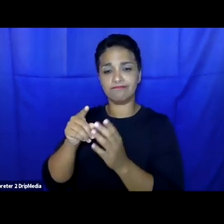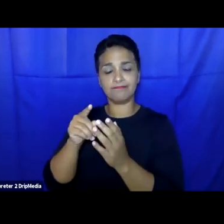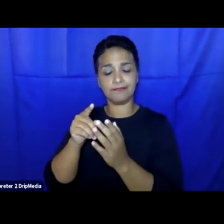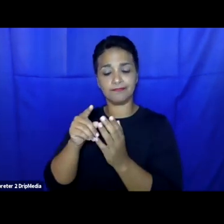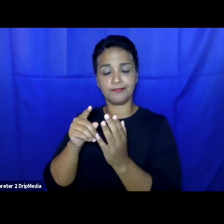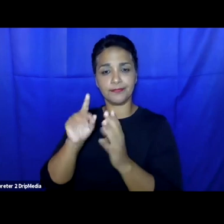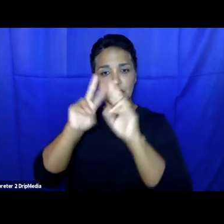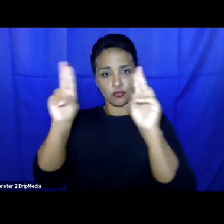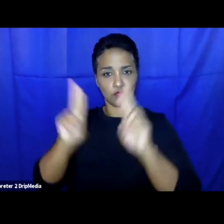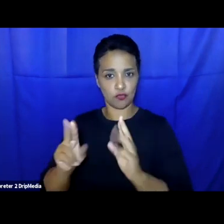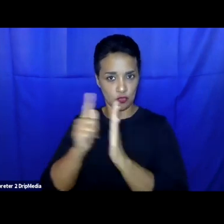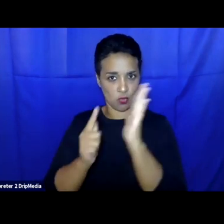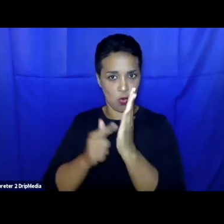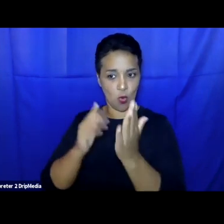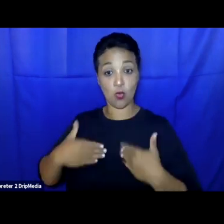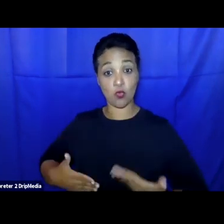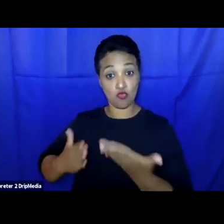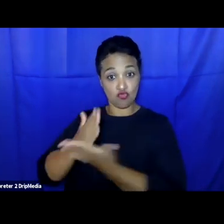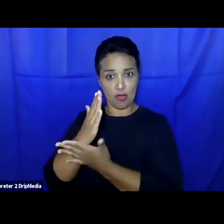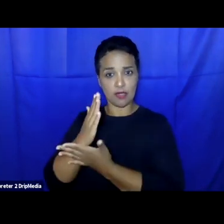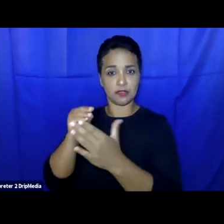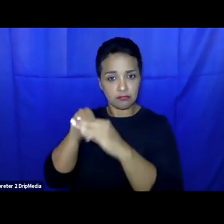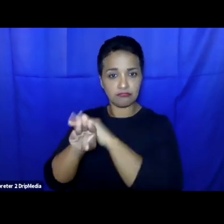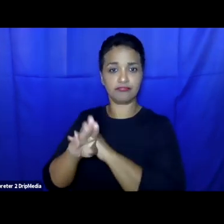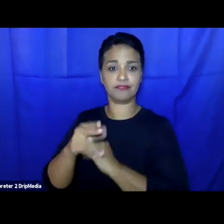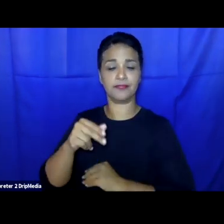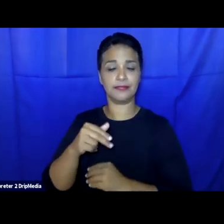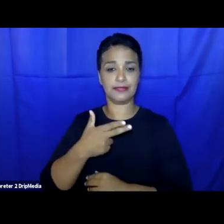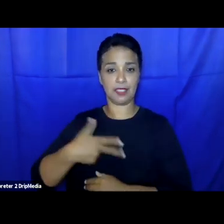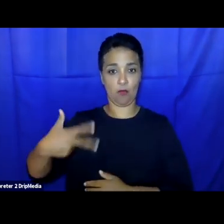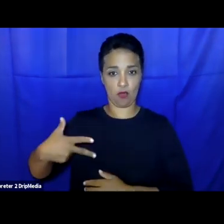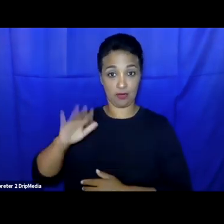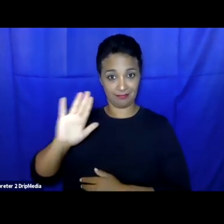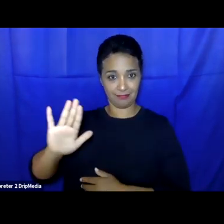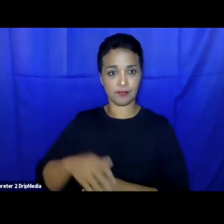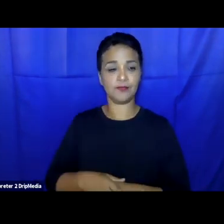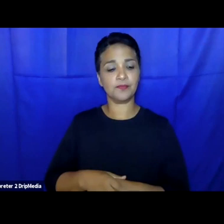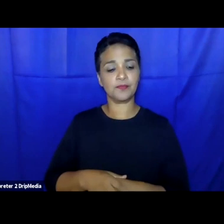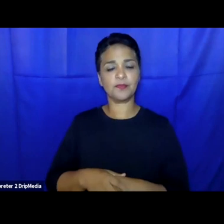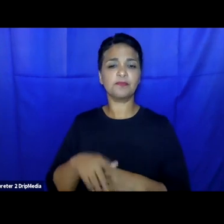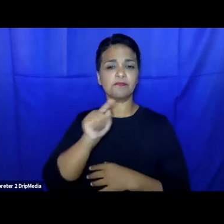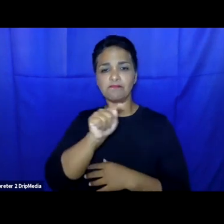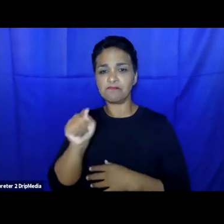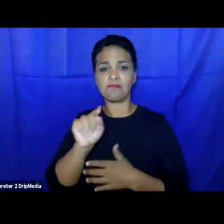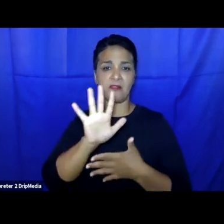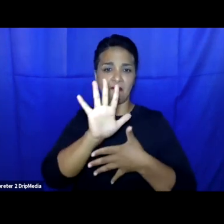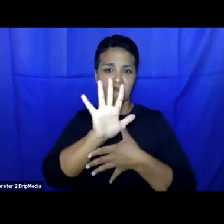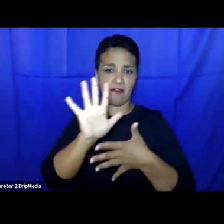for Human Rights. As our discussants are supposed to speak for around five minutes each, we will then have time for an interactive